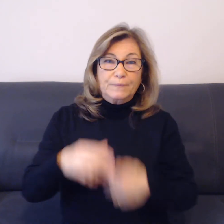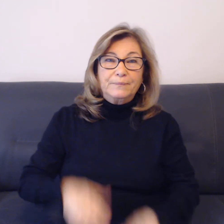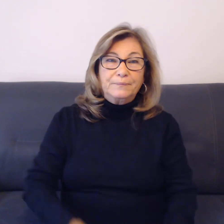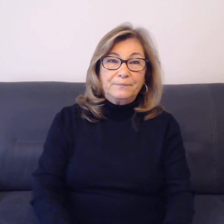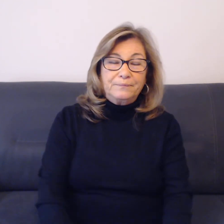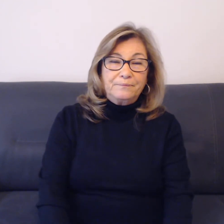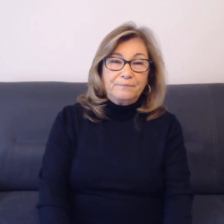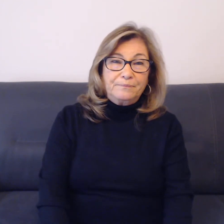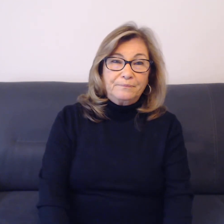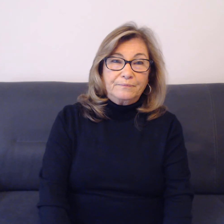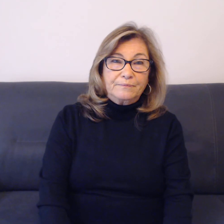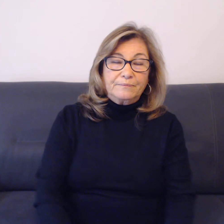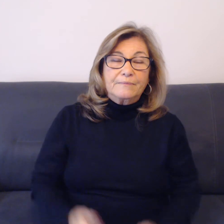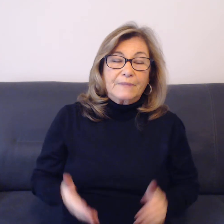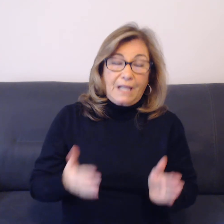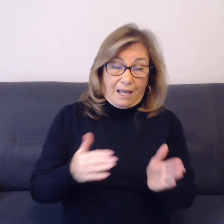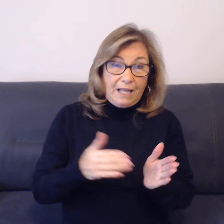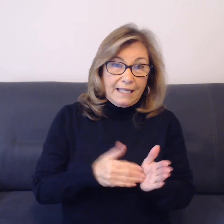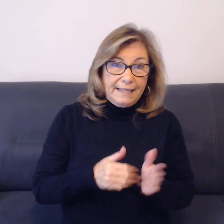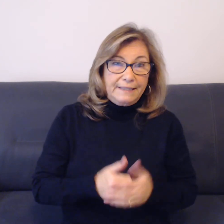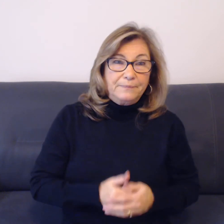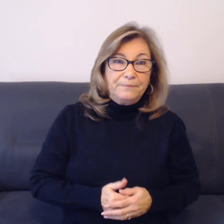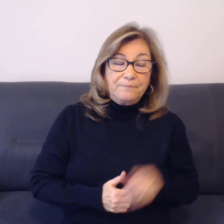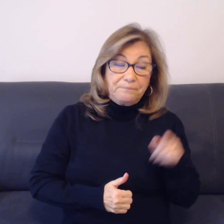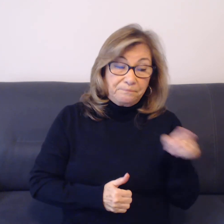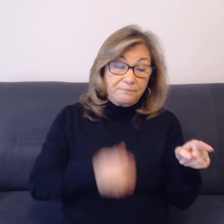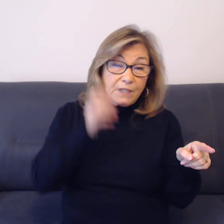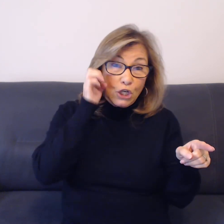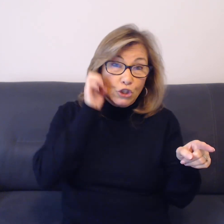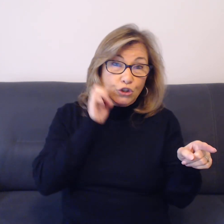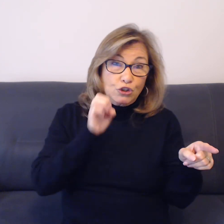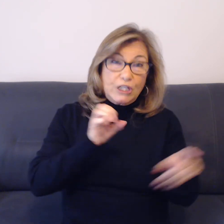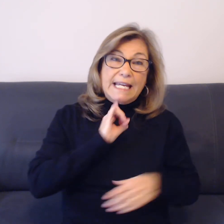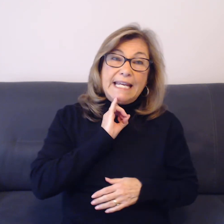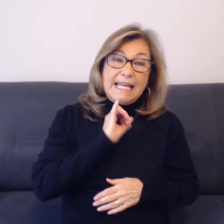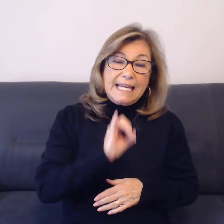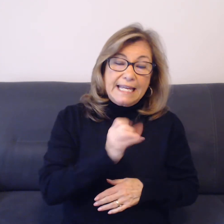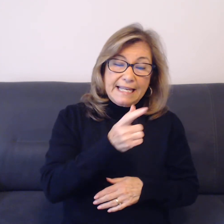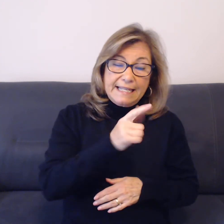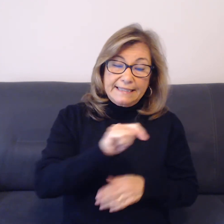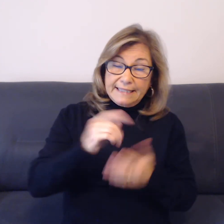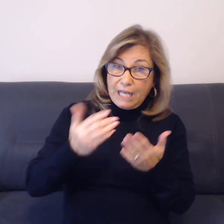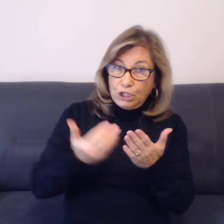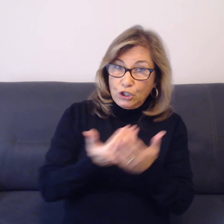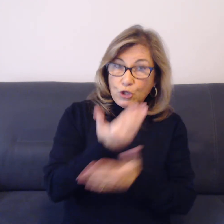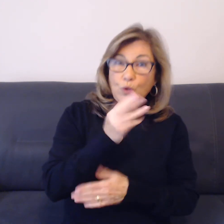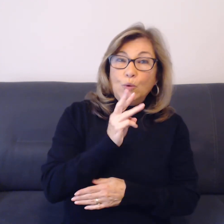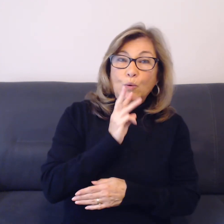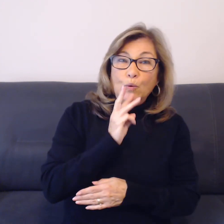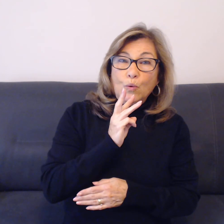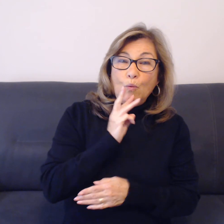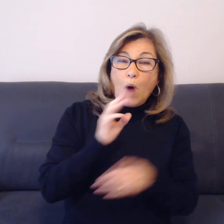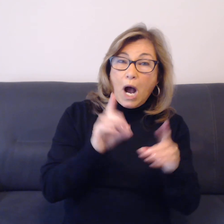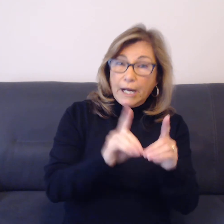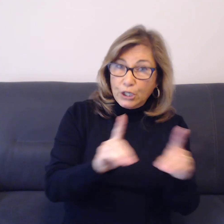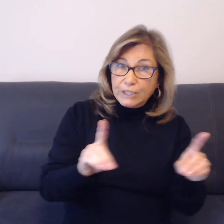Again. She is the new water district commissioner.